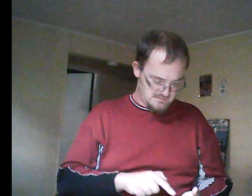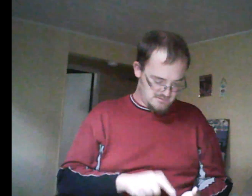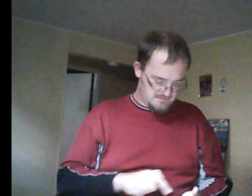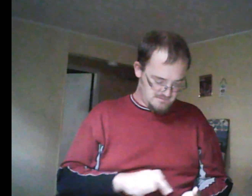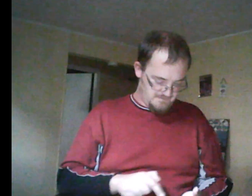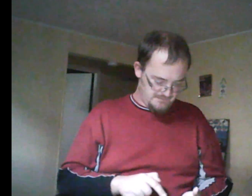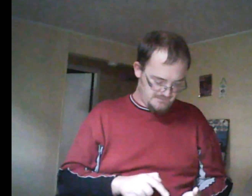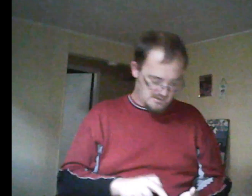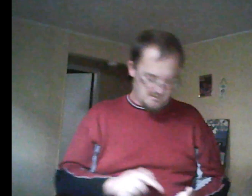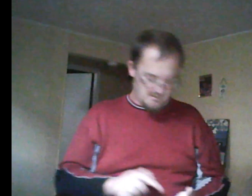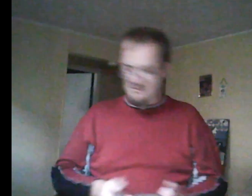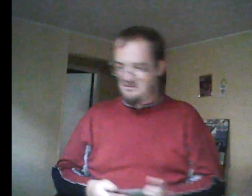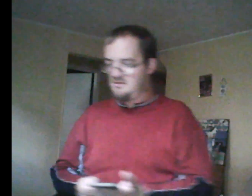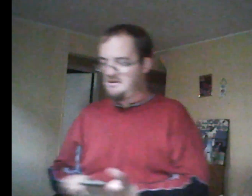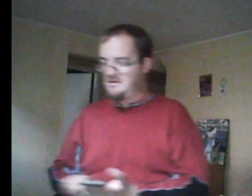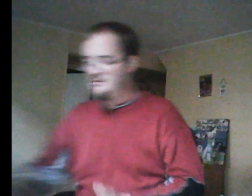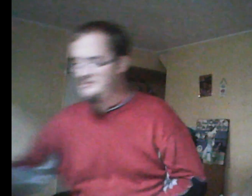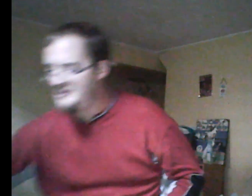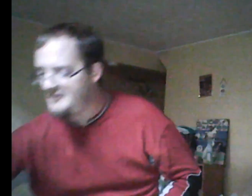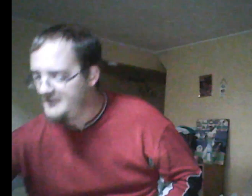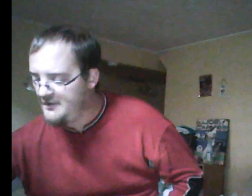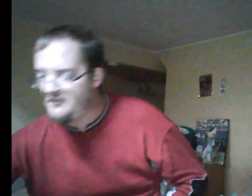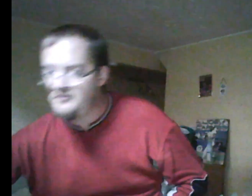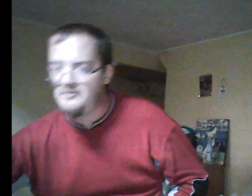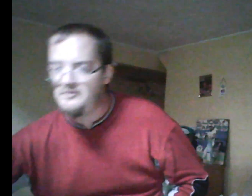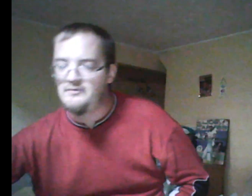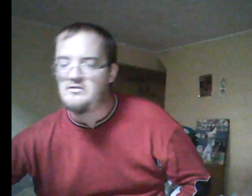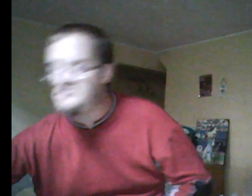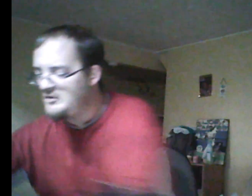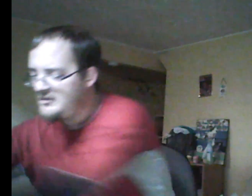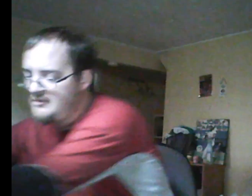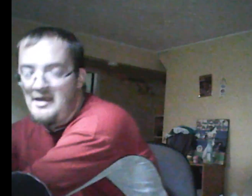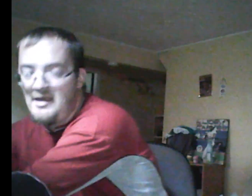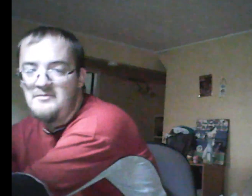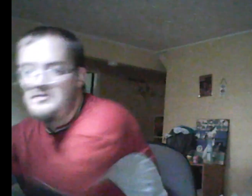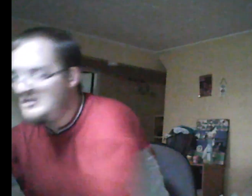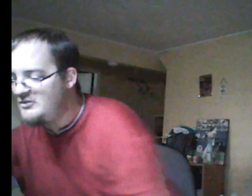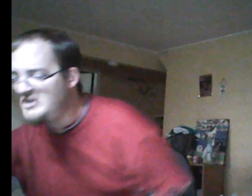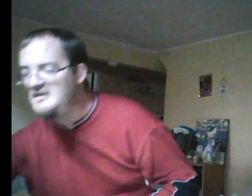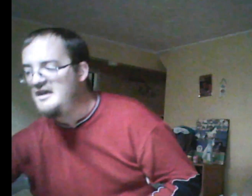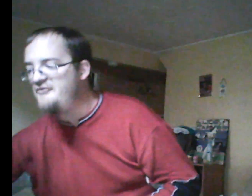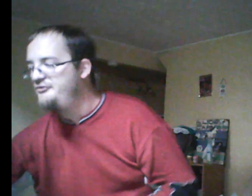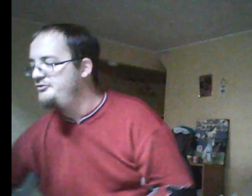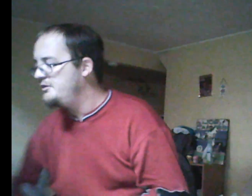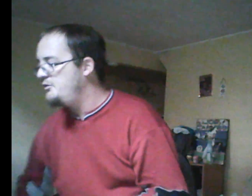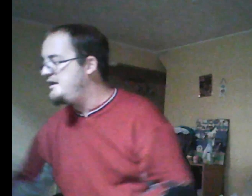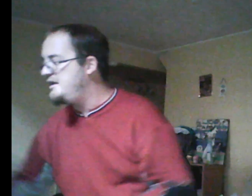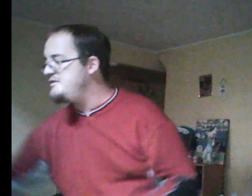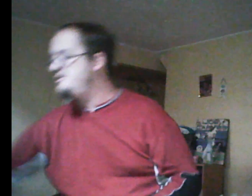All right. So, here we go. First number. Strangely enough, when I did the things in order,